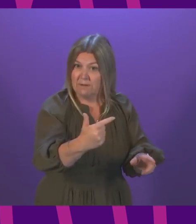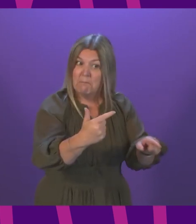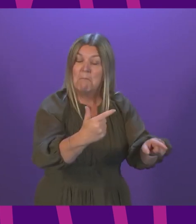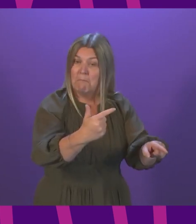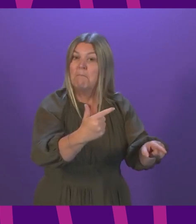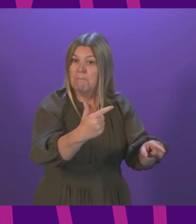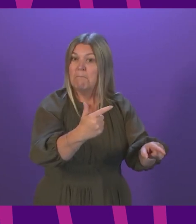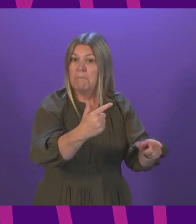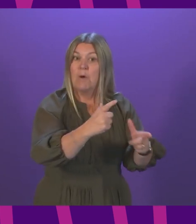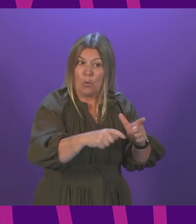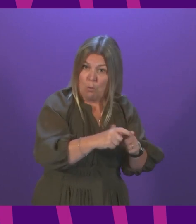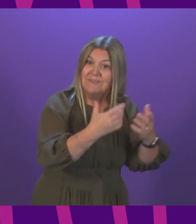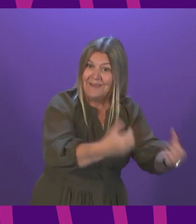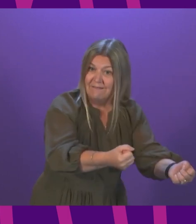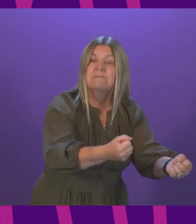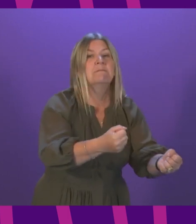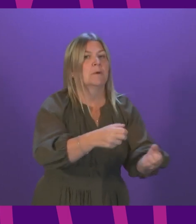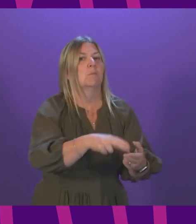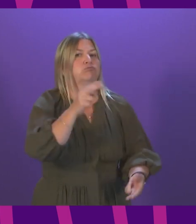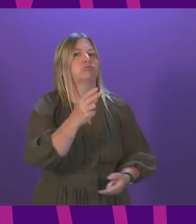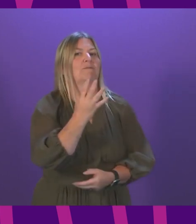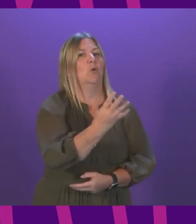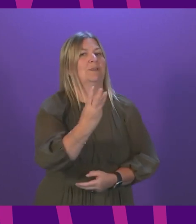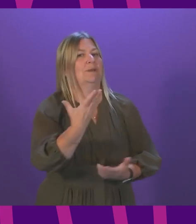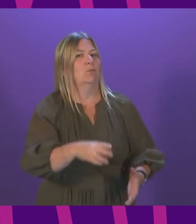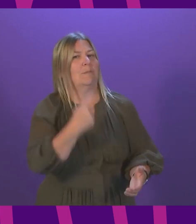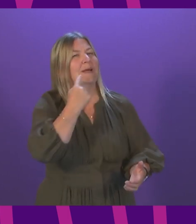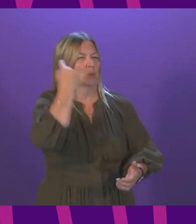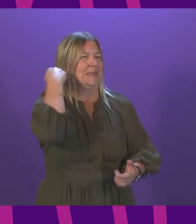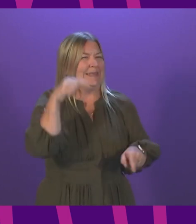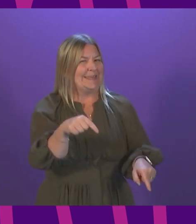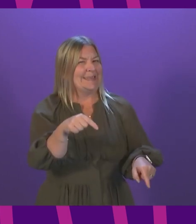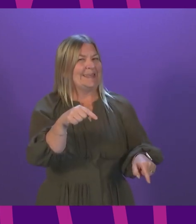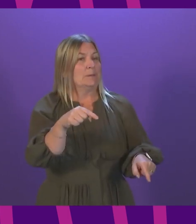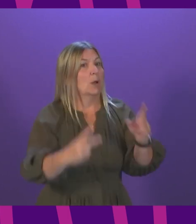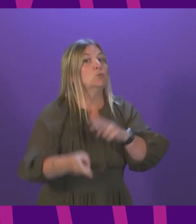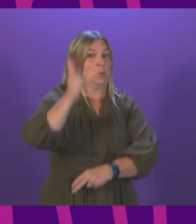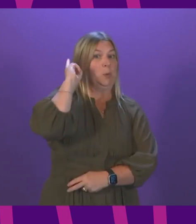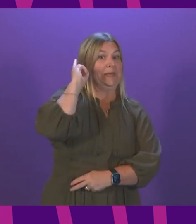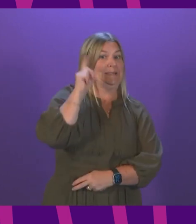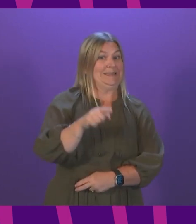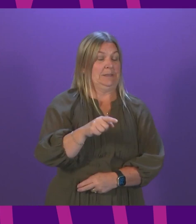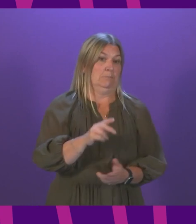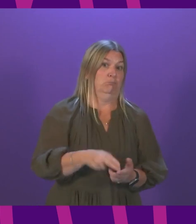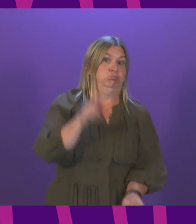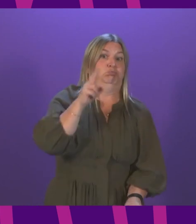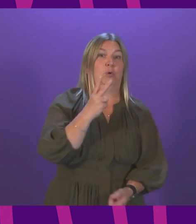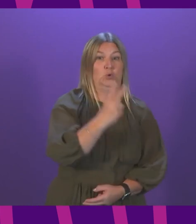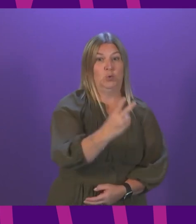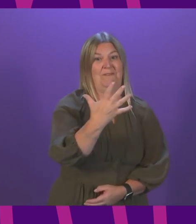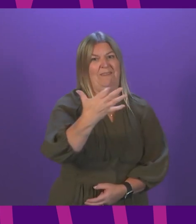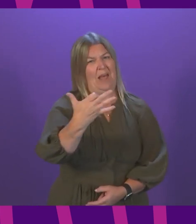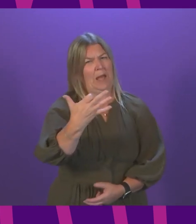in hospital with COVID is an increase of 43 from last week, but in the previous week, the increase was 259.